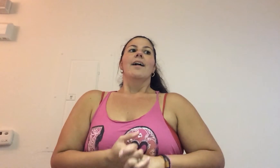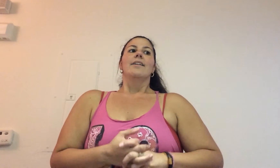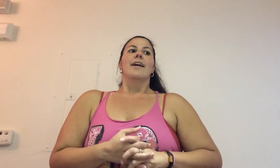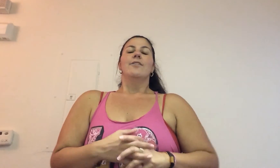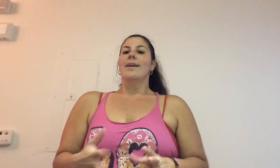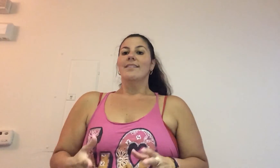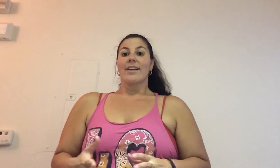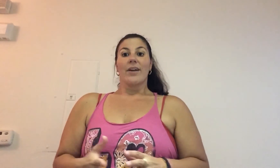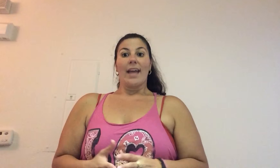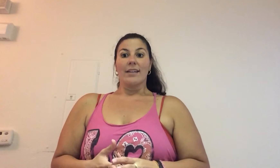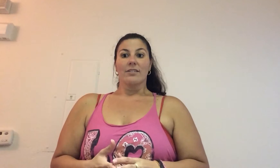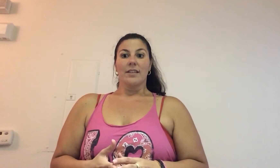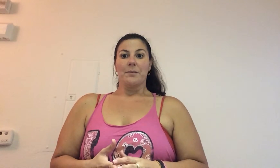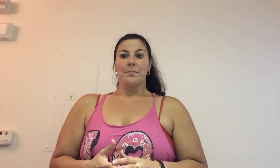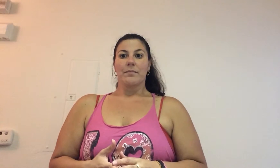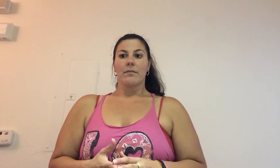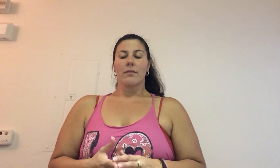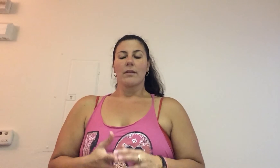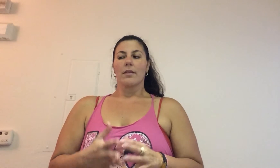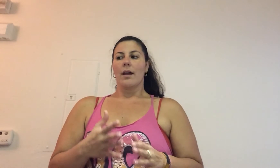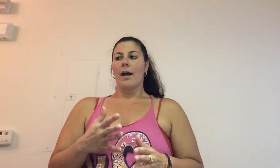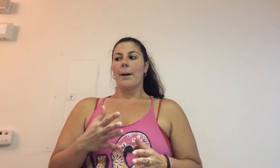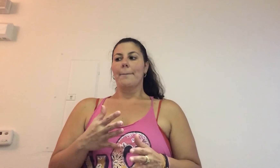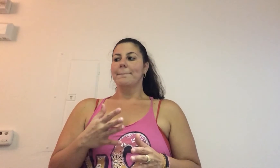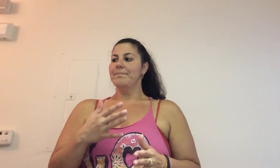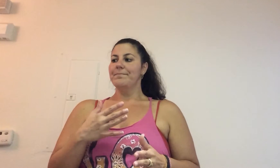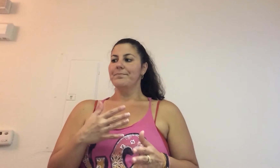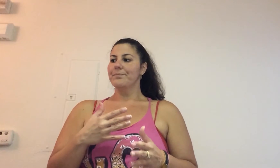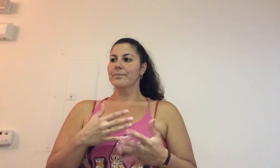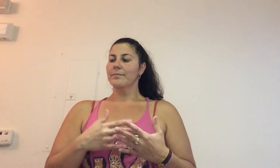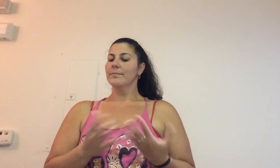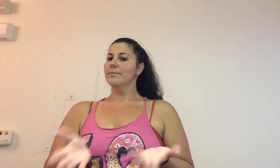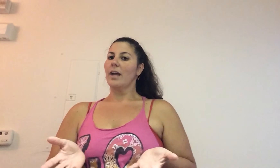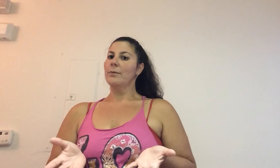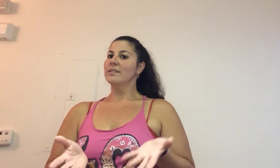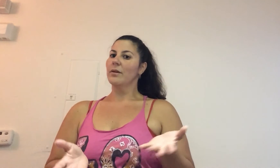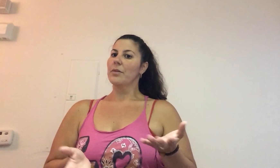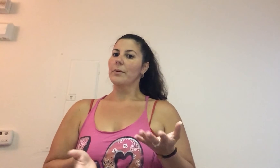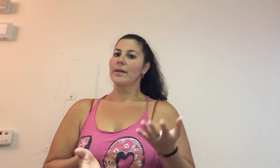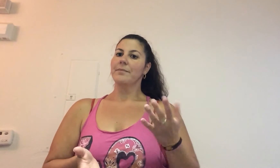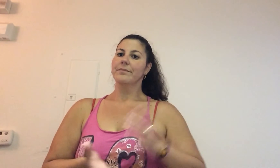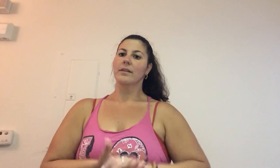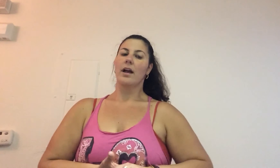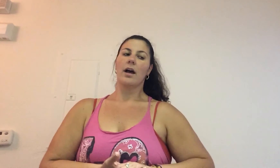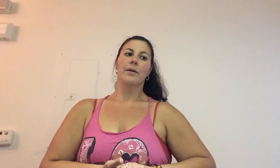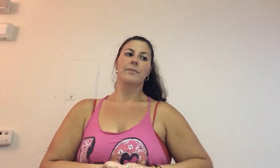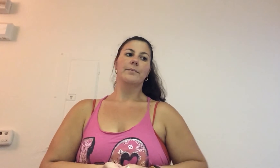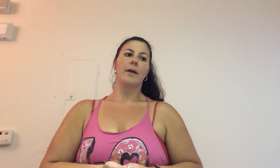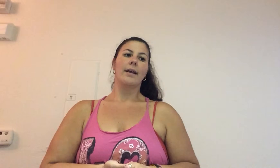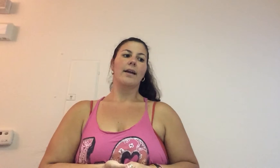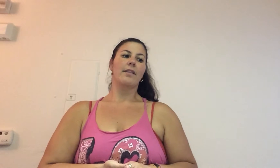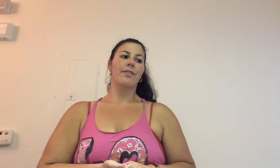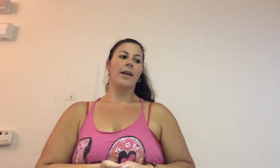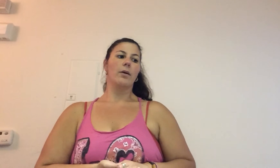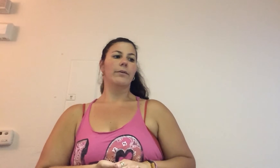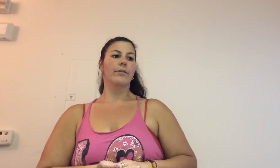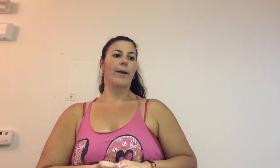And two days later, I canceled it. Um, I wasn't going through with it. Um, I, I didn't think it was the right